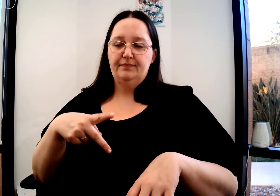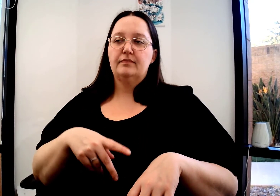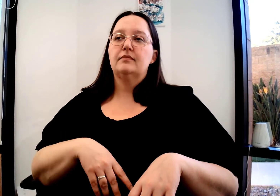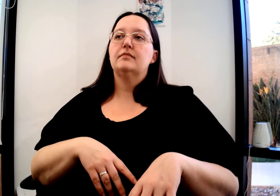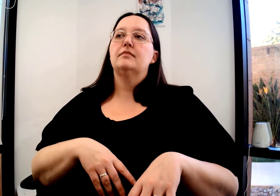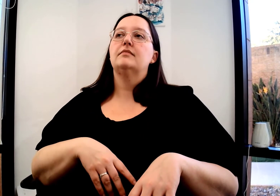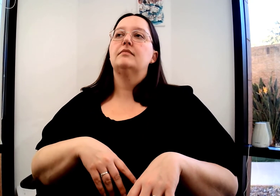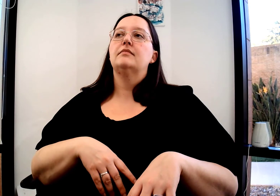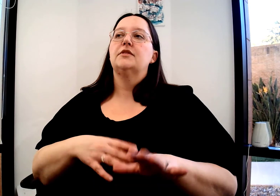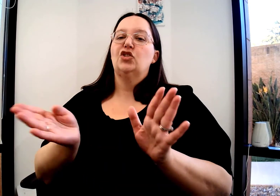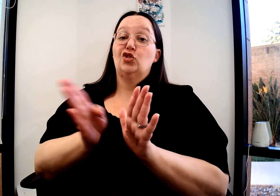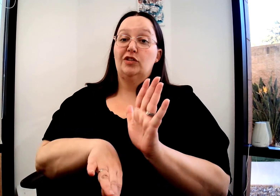This is cheap.